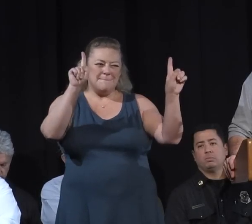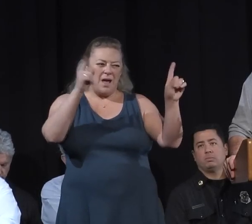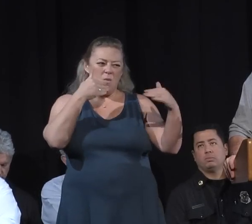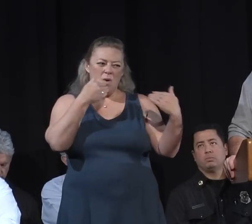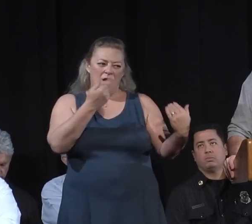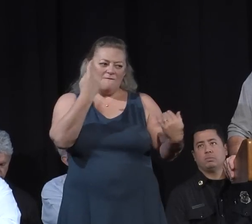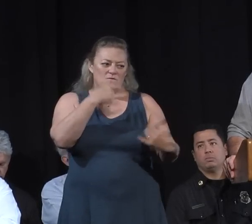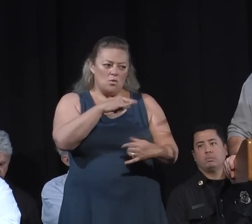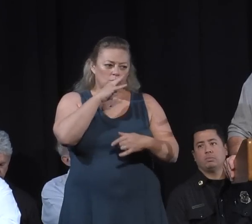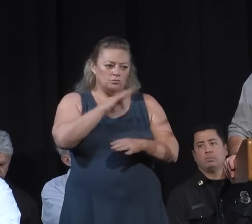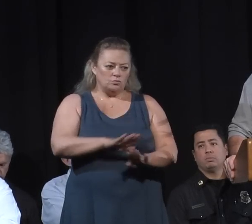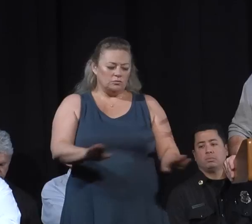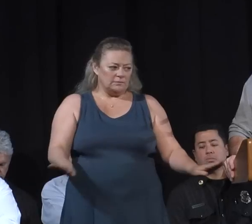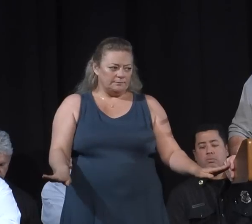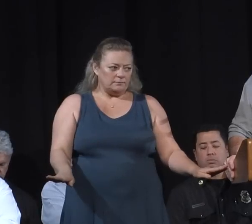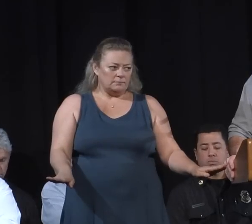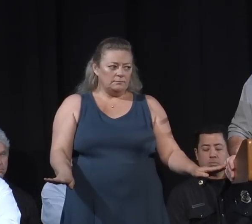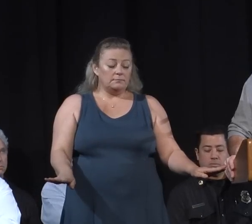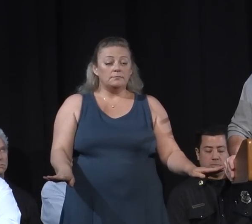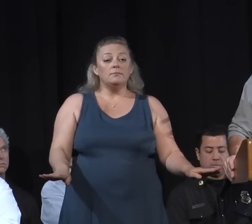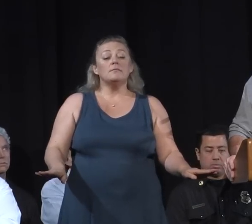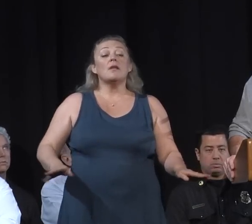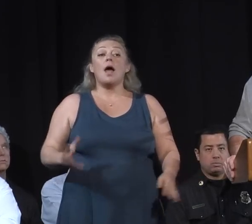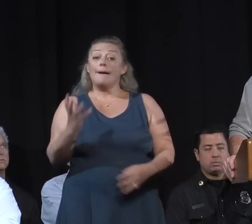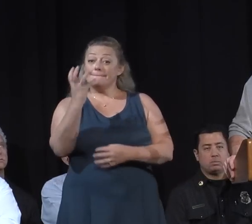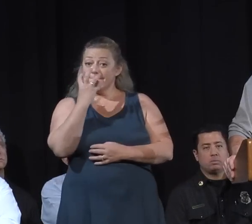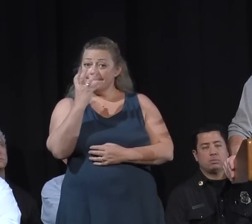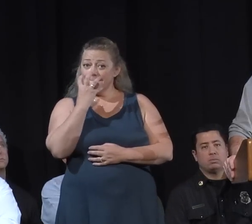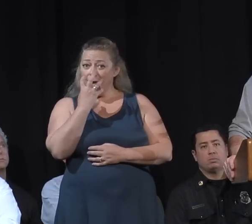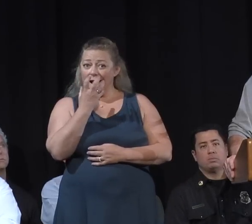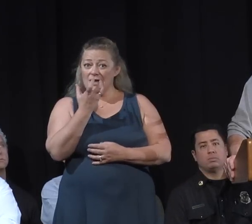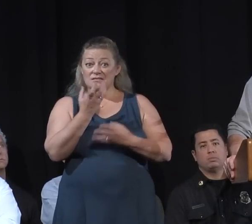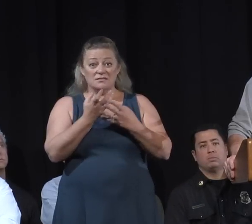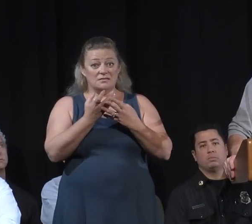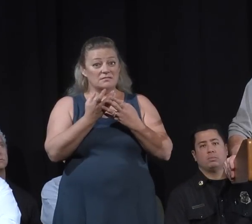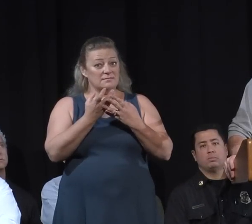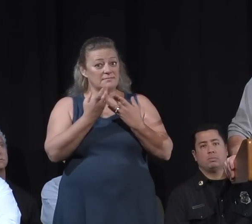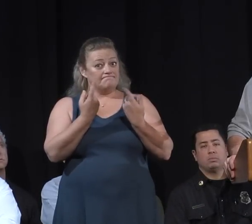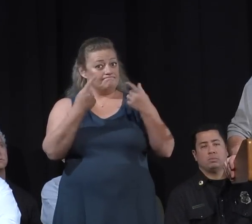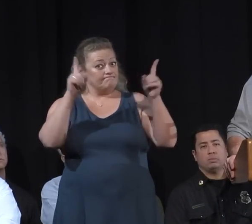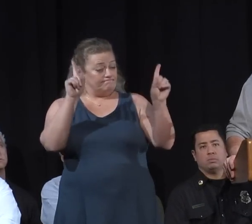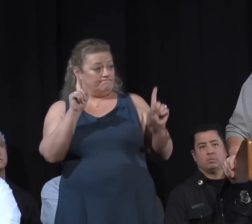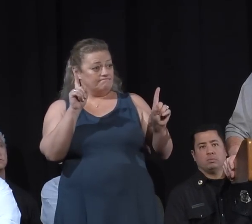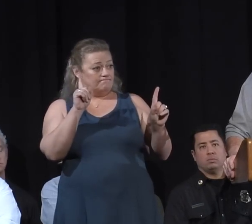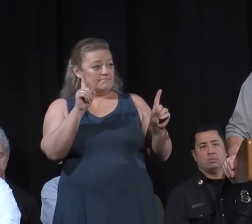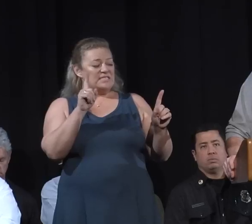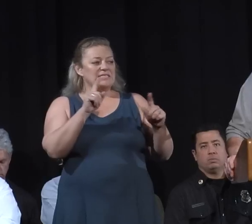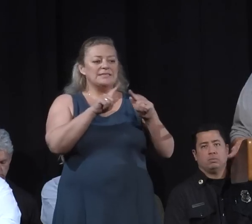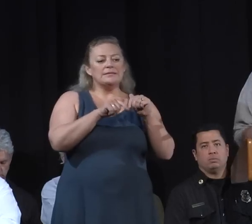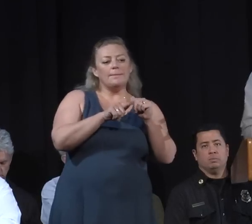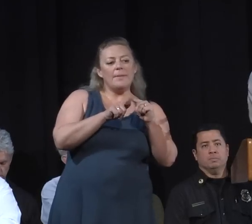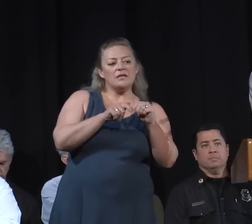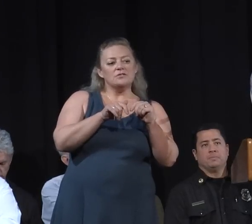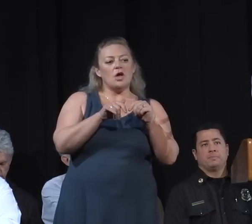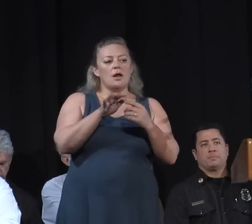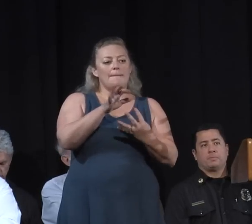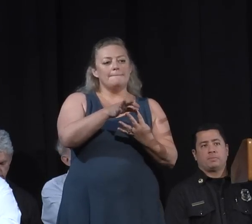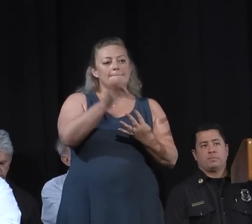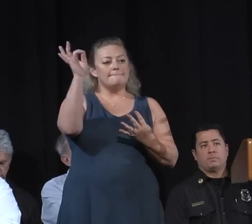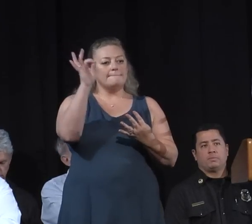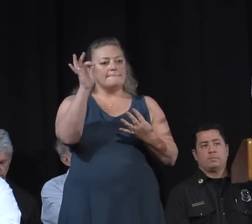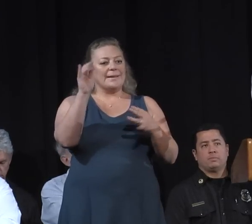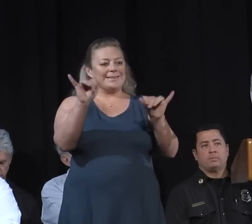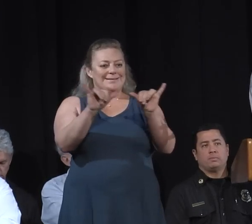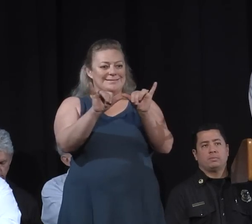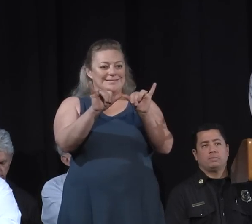Effective use of a respirator, a mask, relies on selecting a size and model that will provide a tight